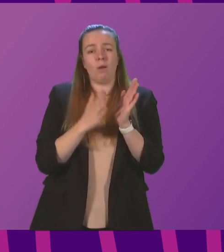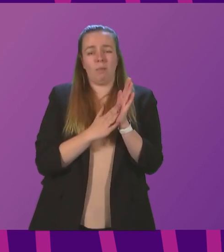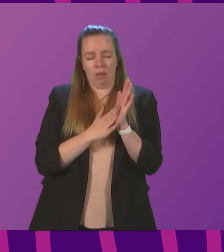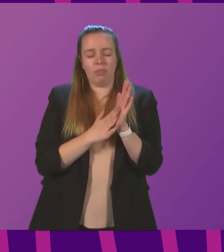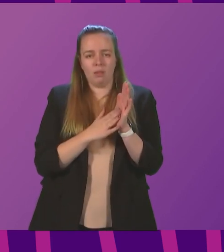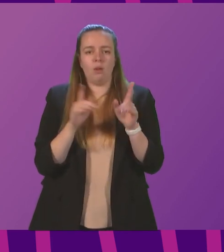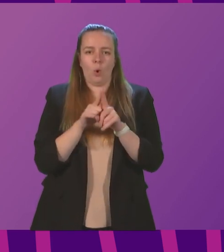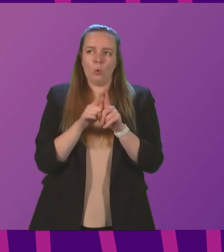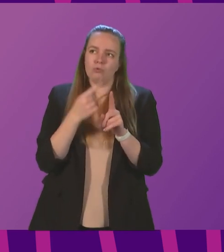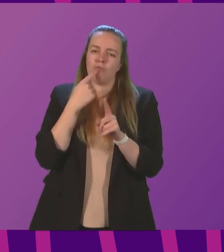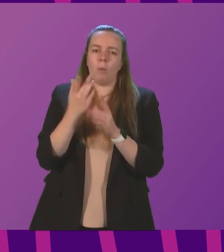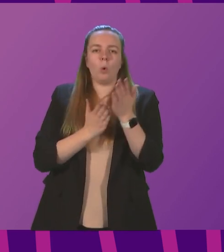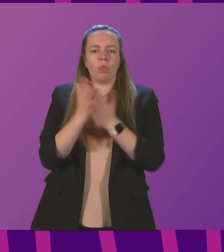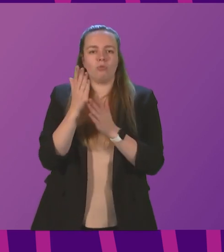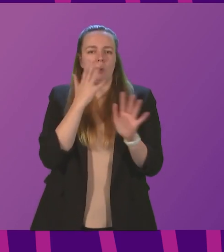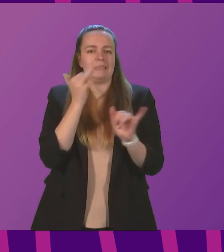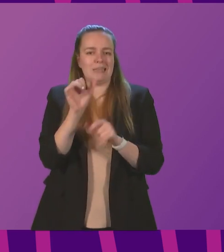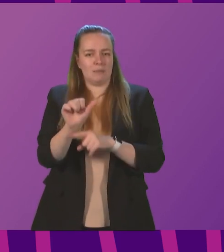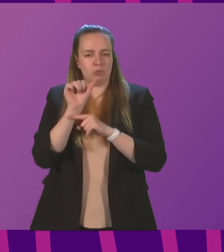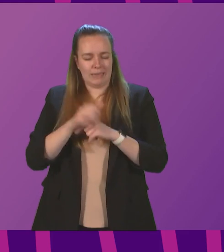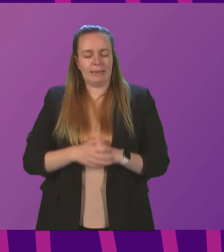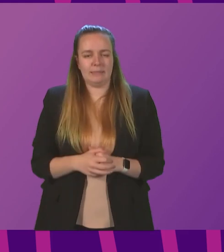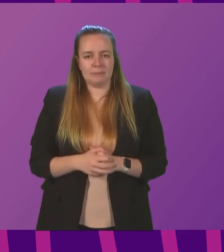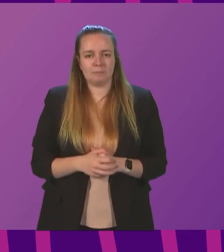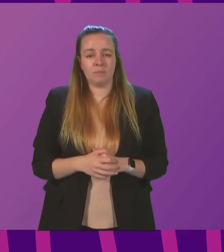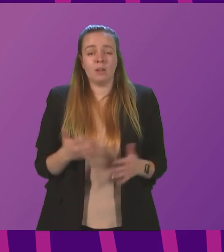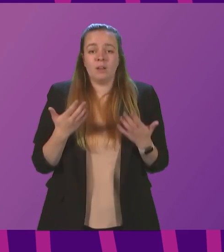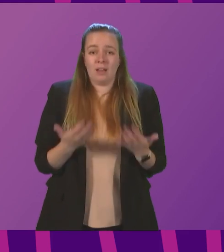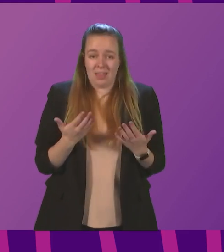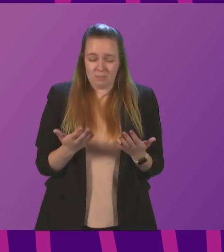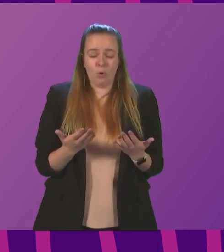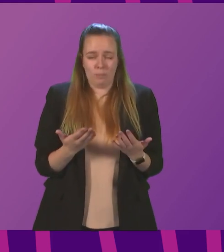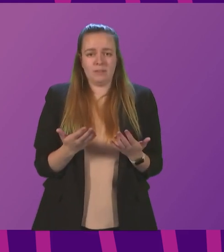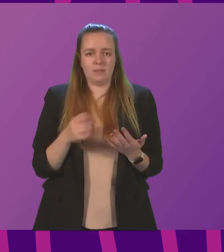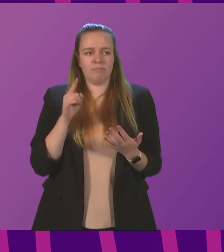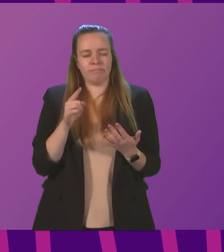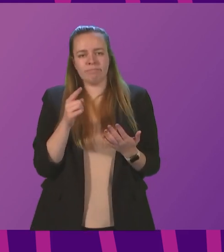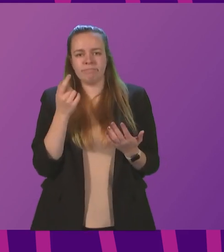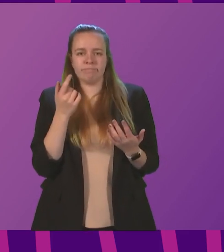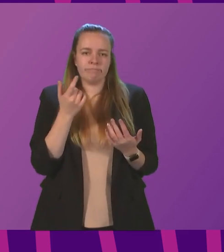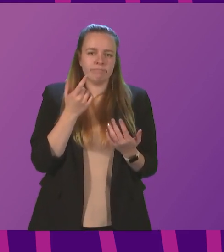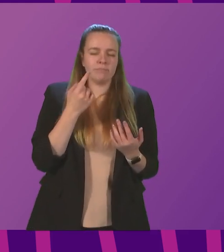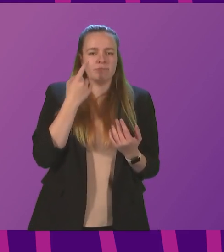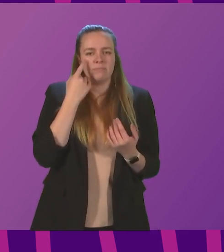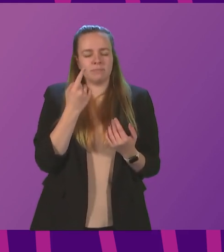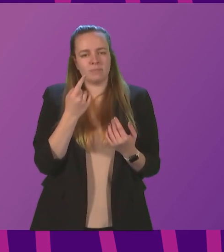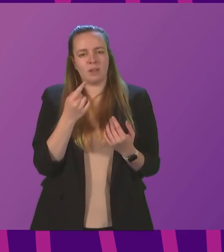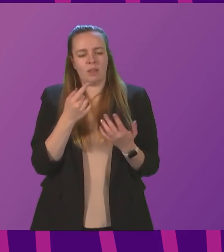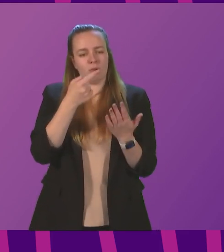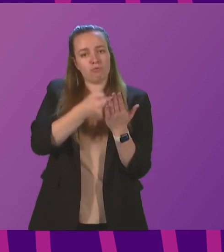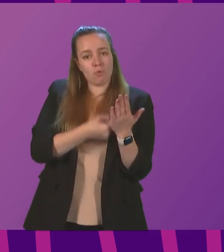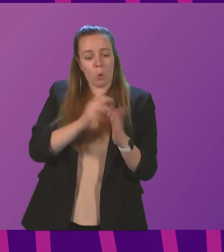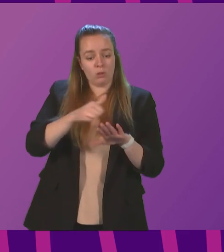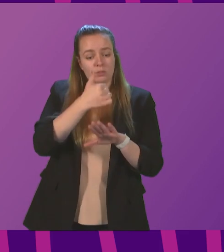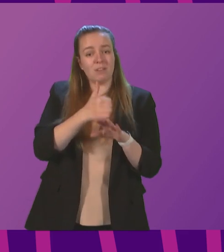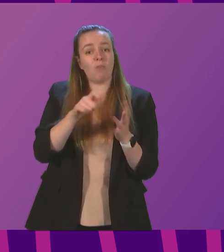reported through Test and Protect. All of this, at this stage, Presiding Officer suggests that the mitigations that were put in place